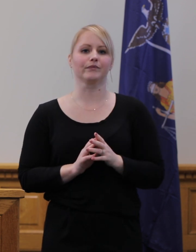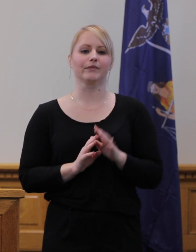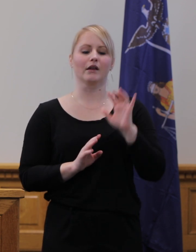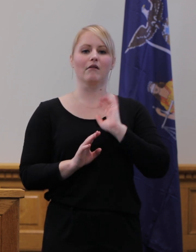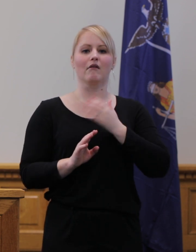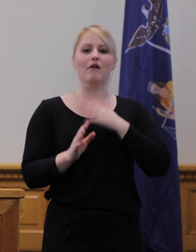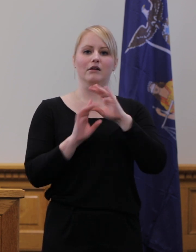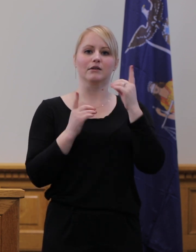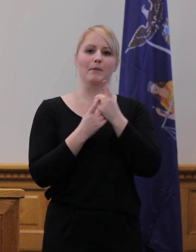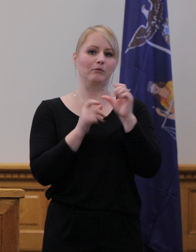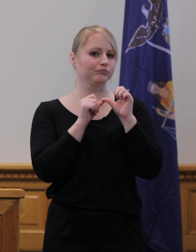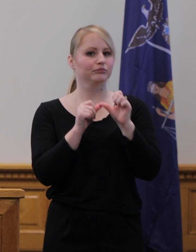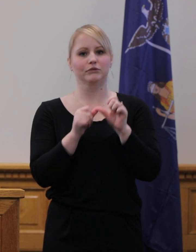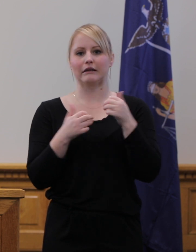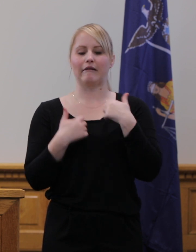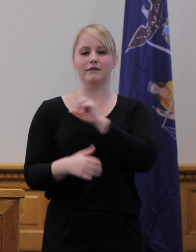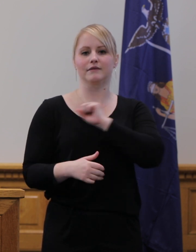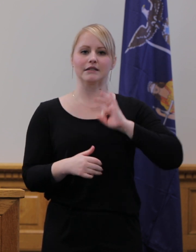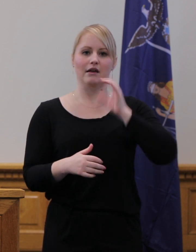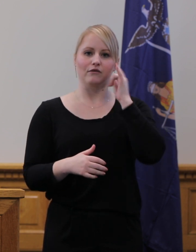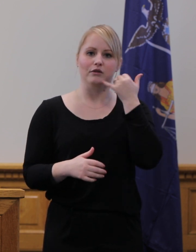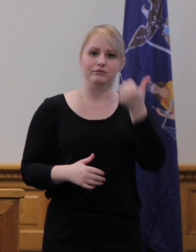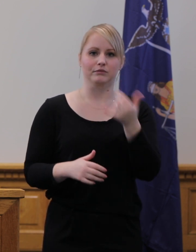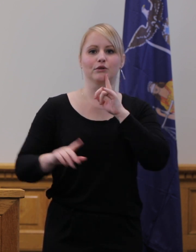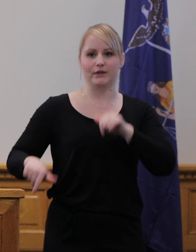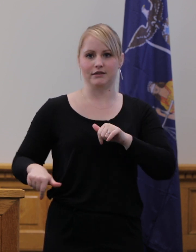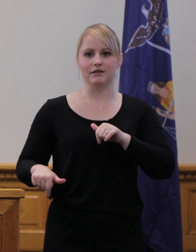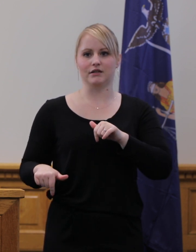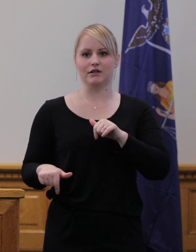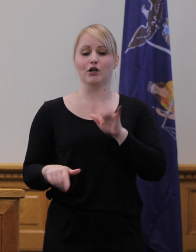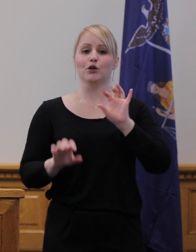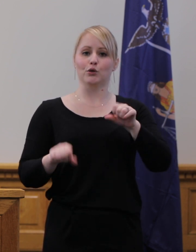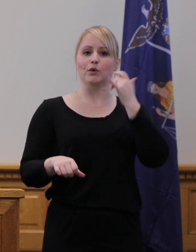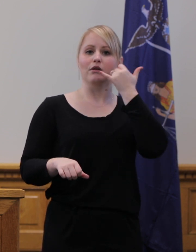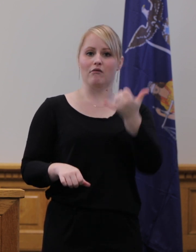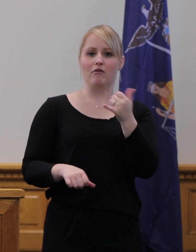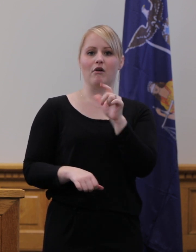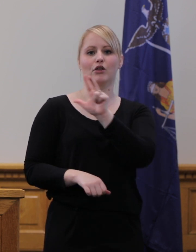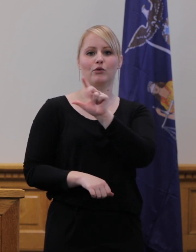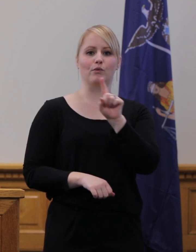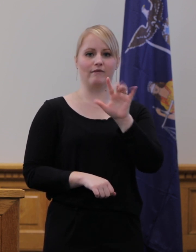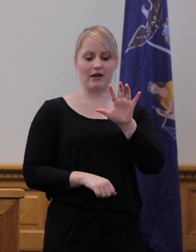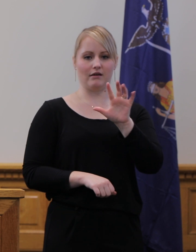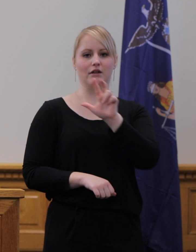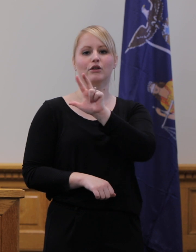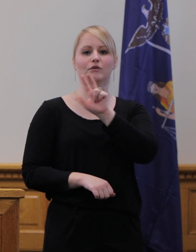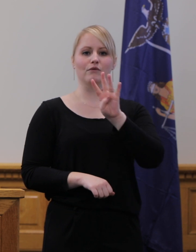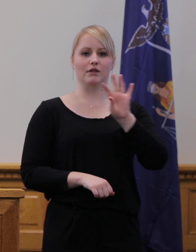Anyone with questions about COVID can call the hotline at 315-349